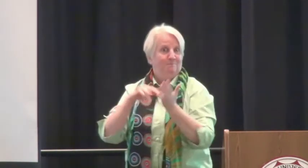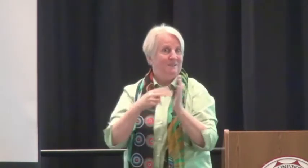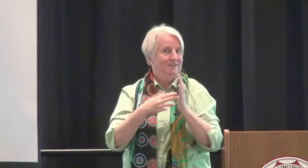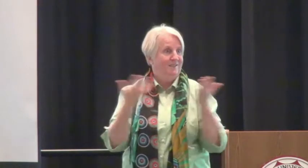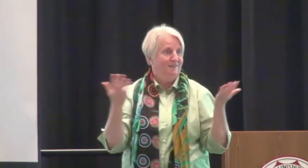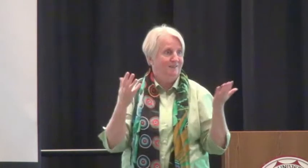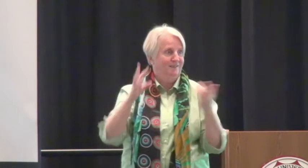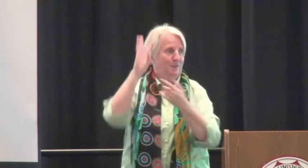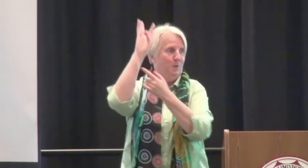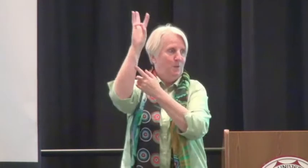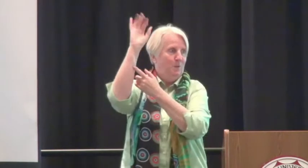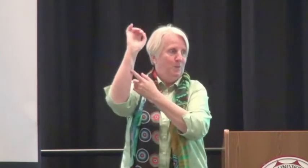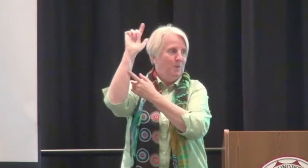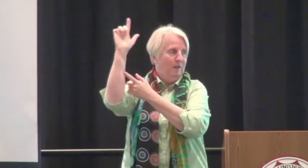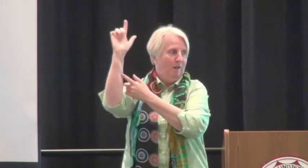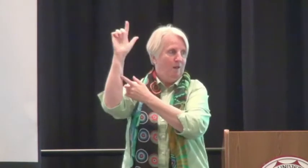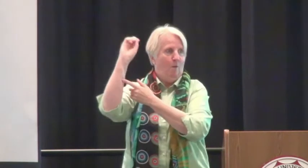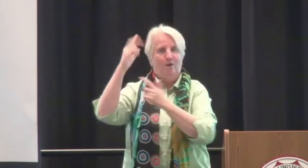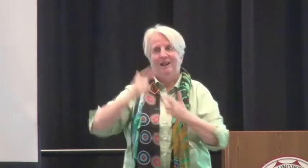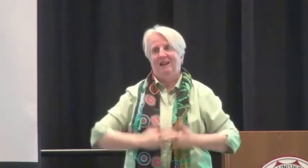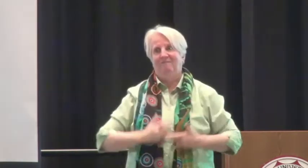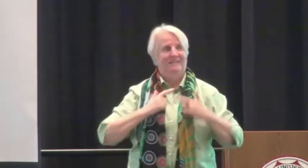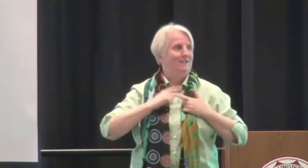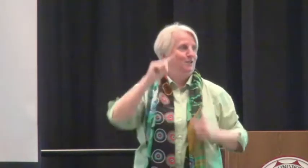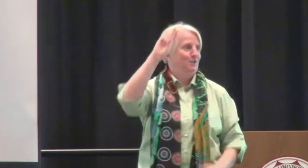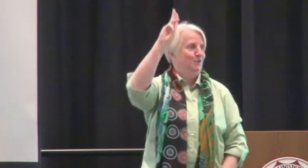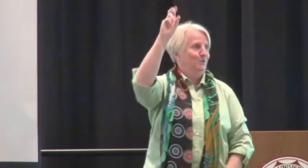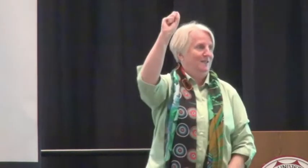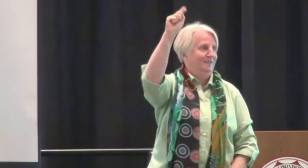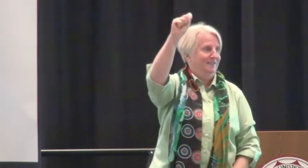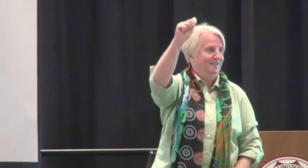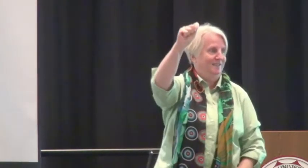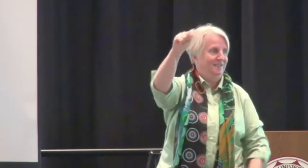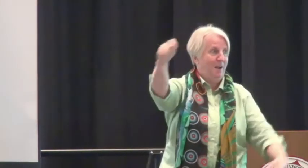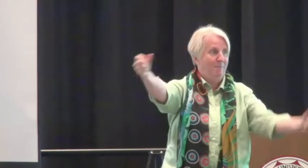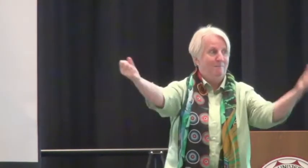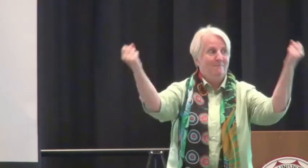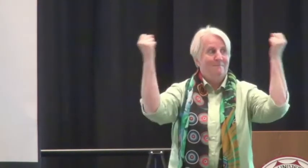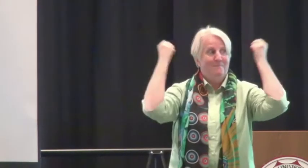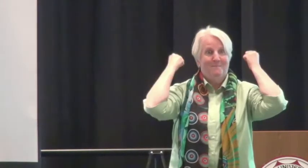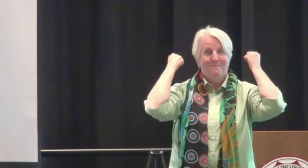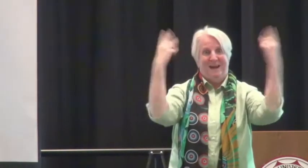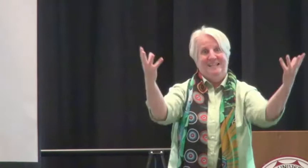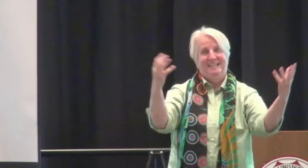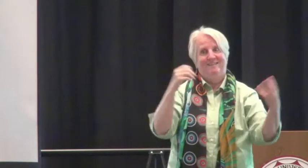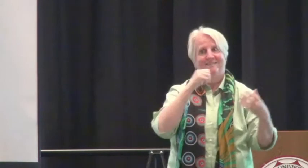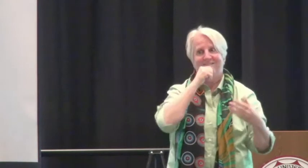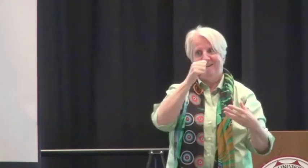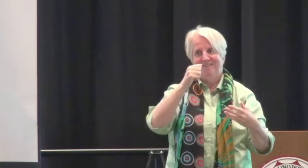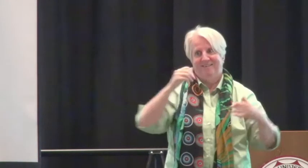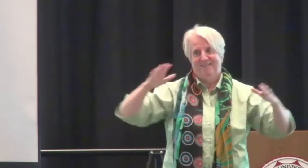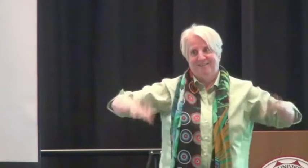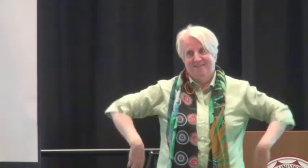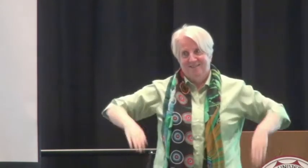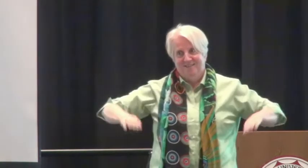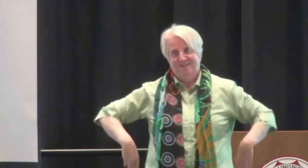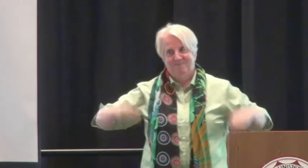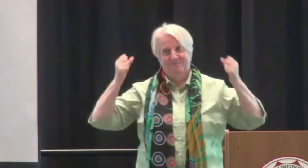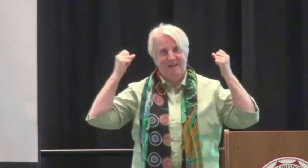important documents. What I mean by that is a will or a living trust. Many of us